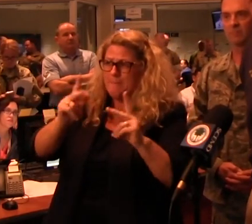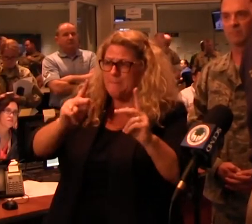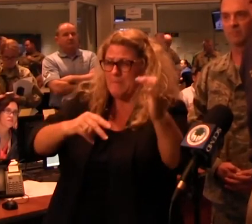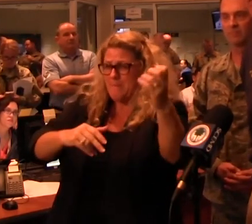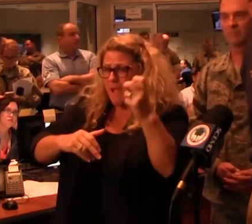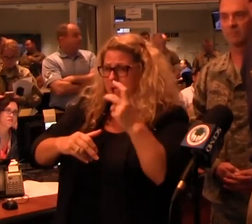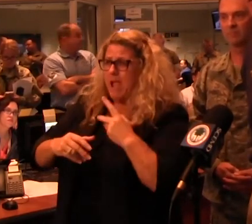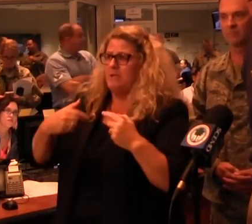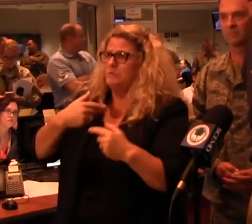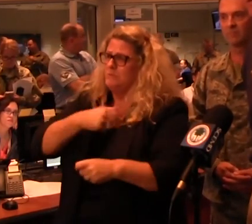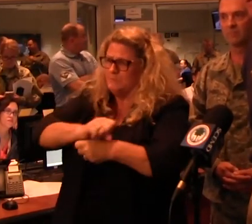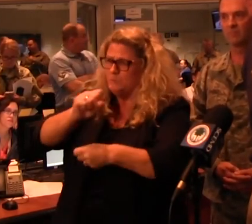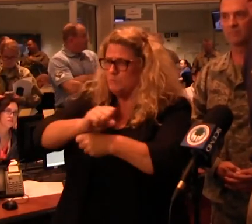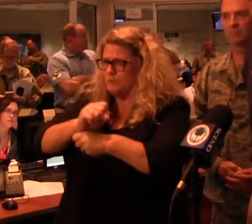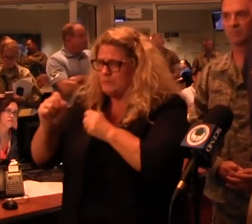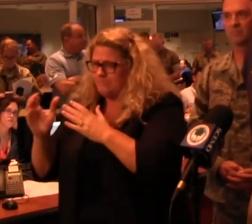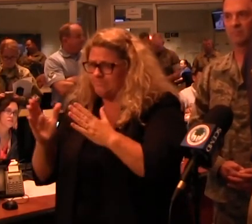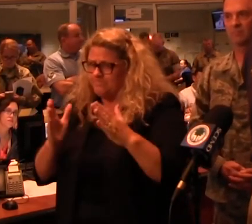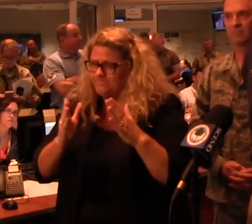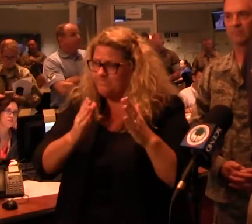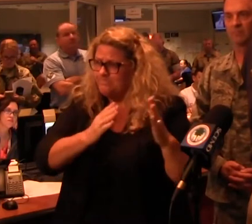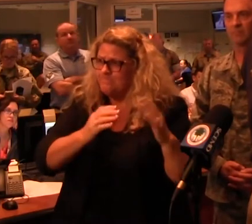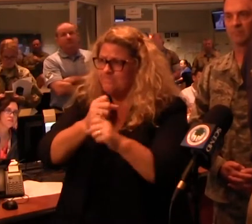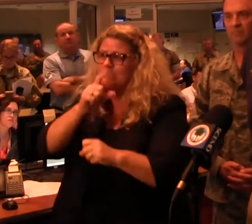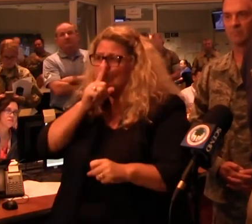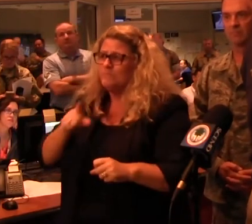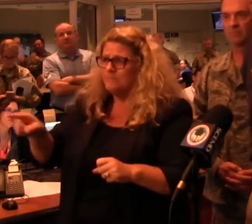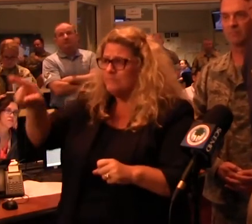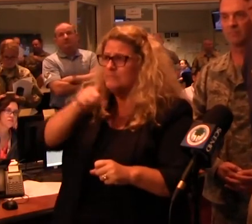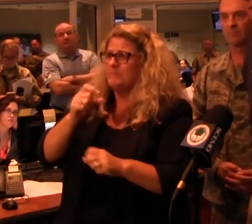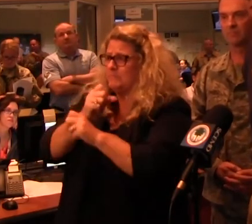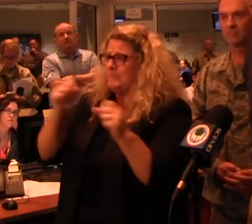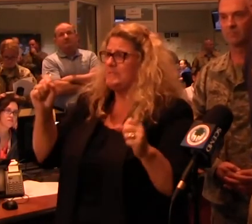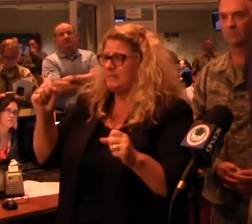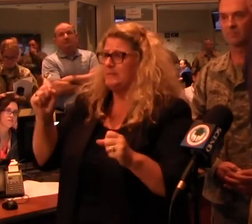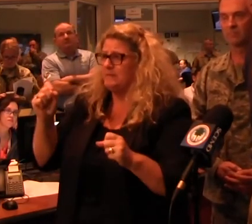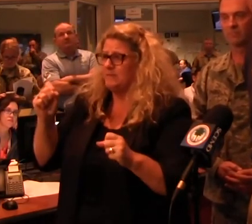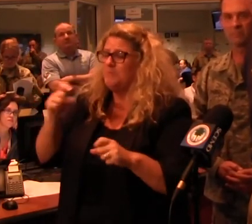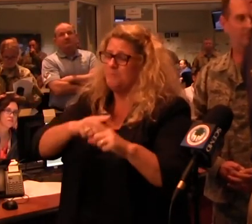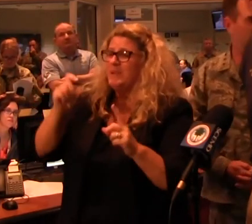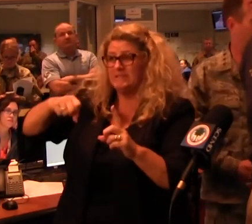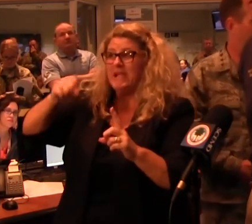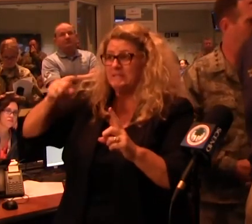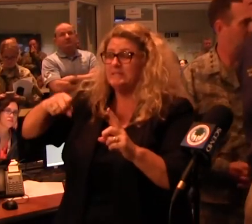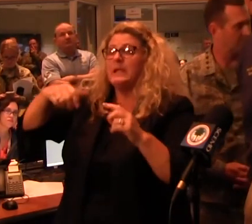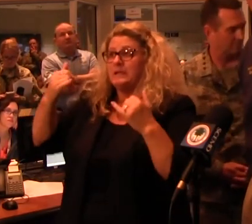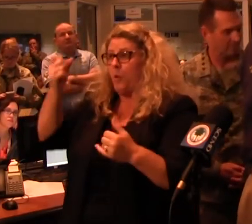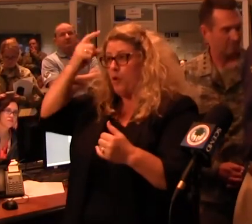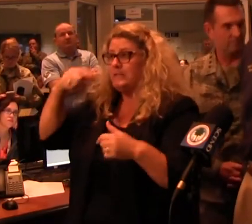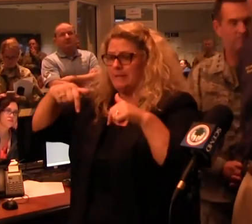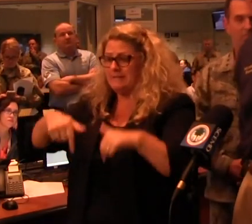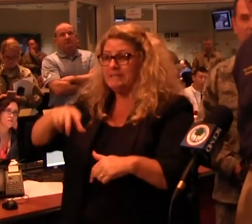prepared and very active in getting things done to keep the people safe. yes, this is the second